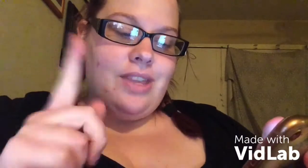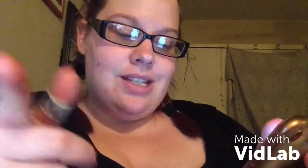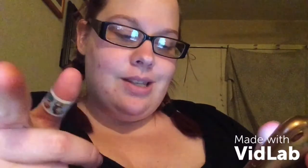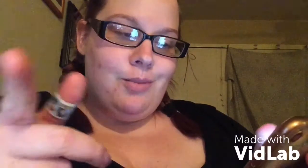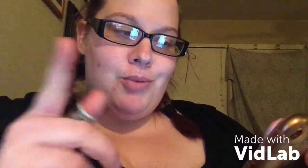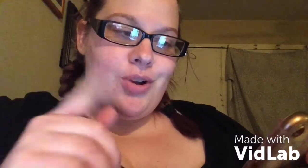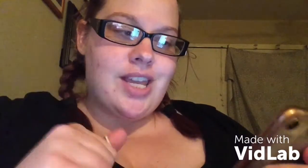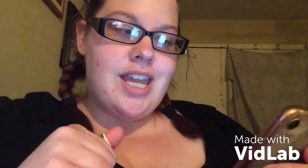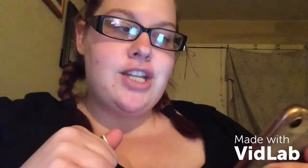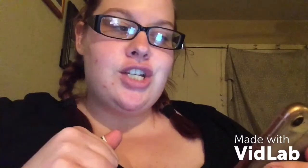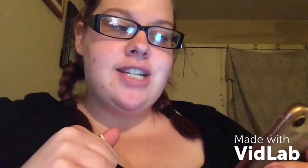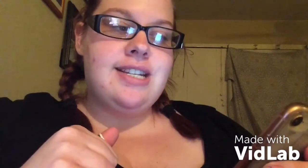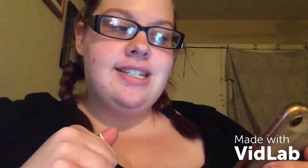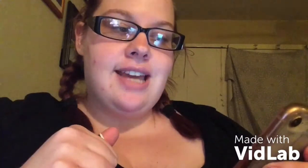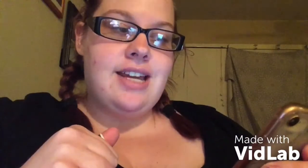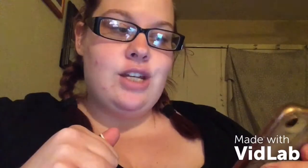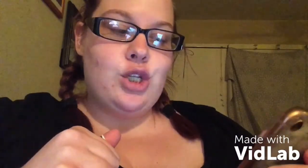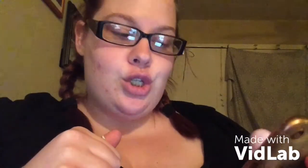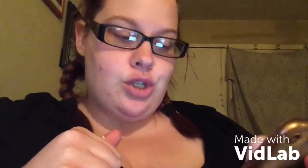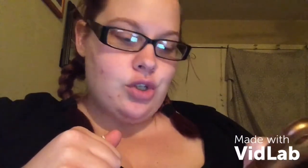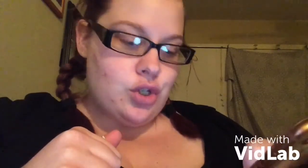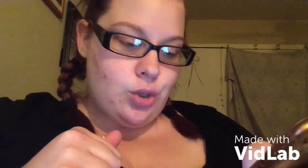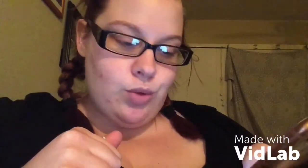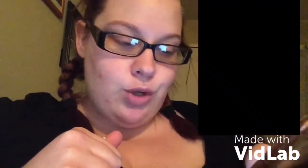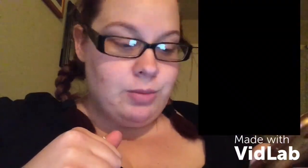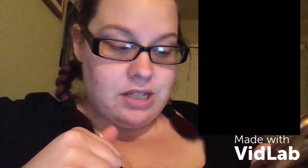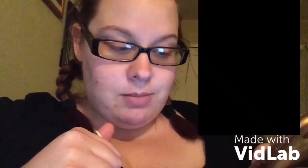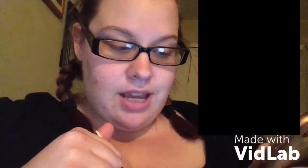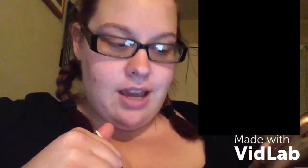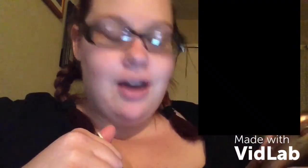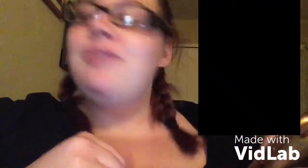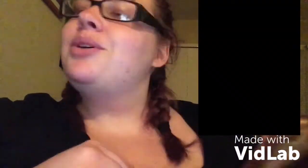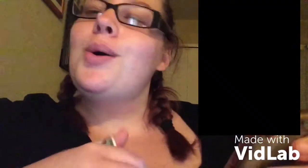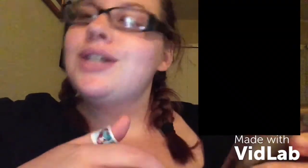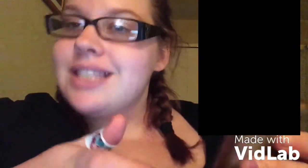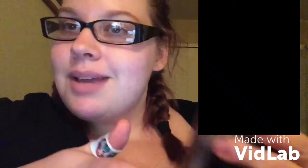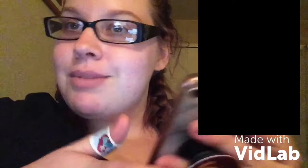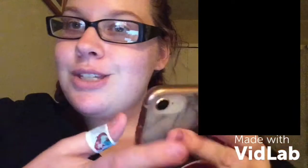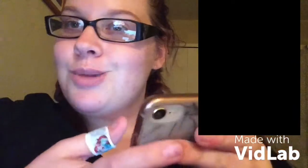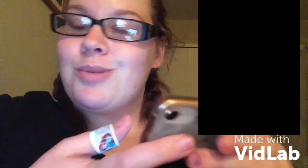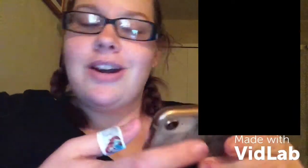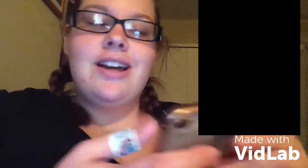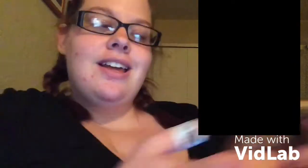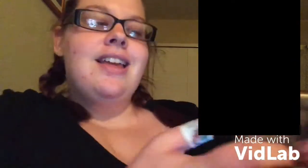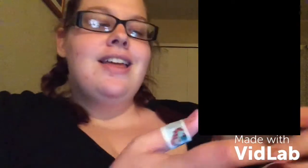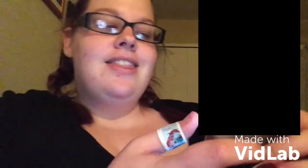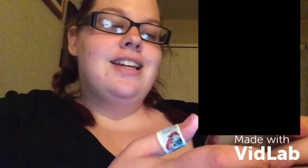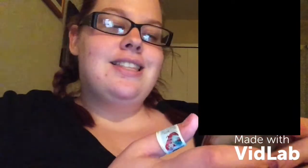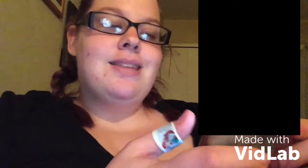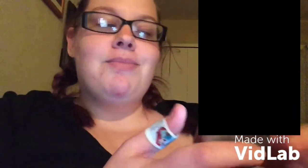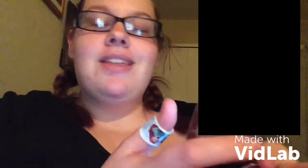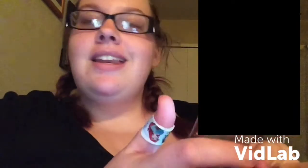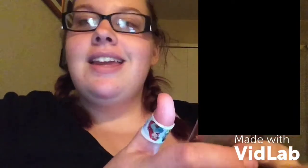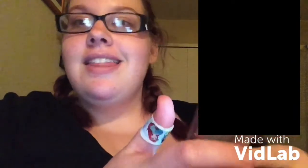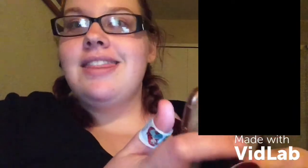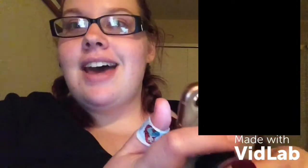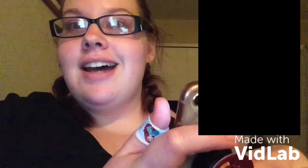that's a little brookie. She said, do you miss me? Of course I miss you, Brooke. That's something that